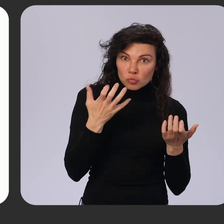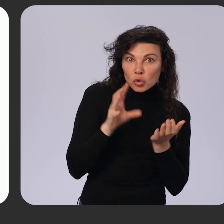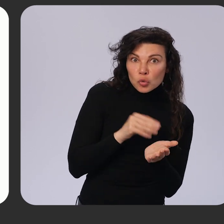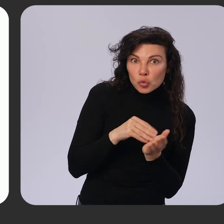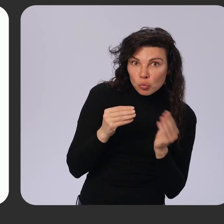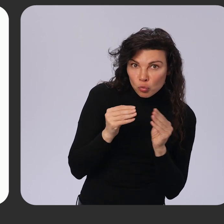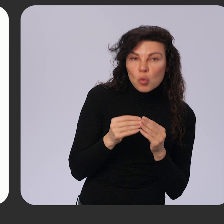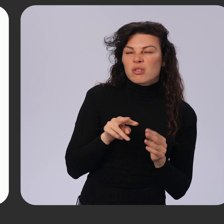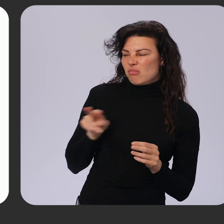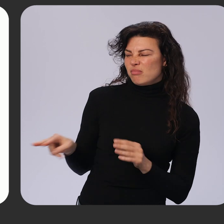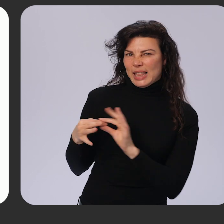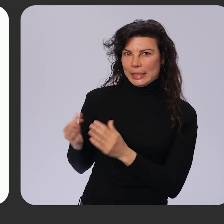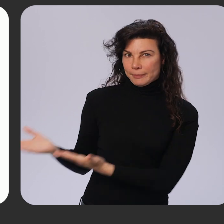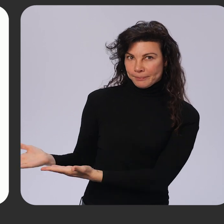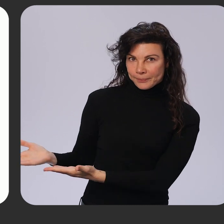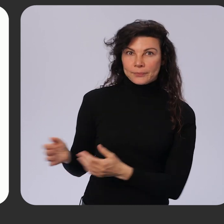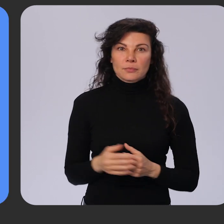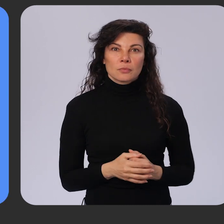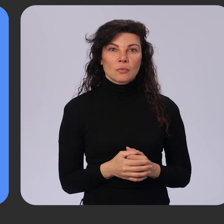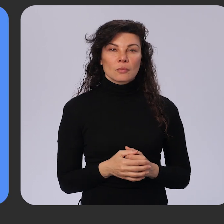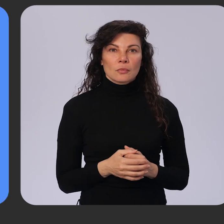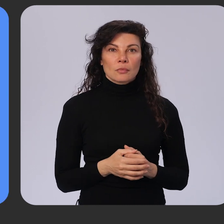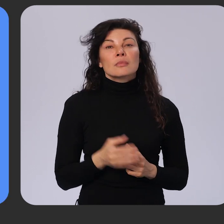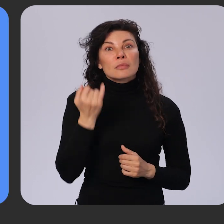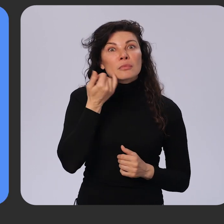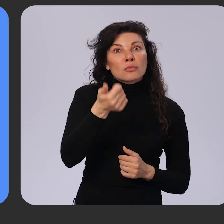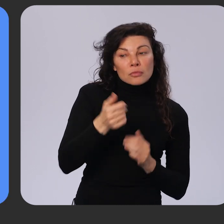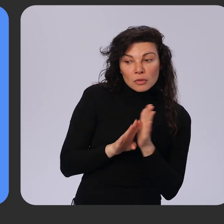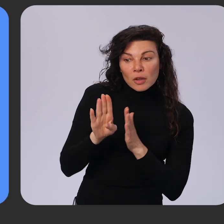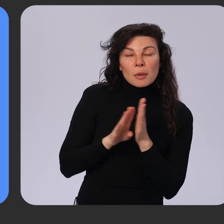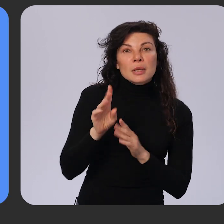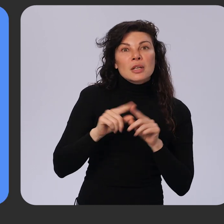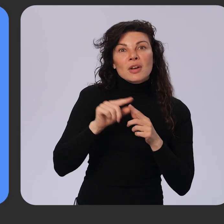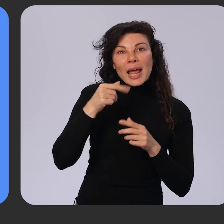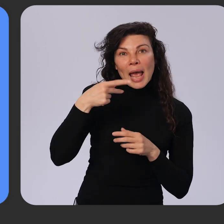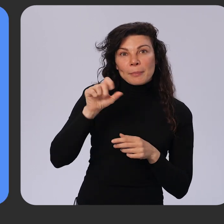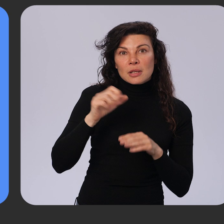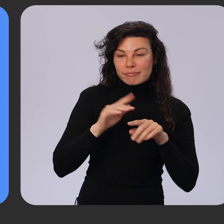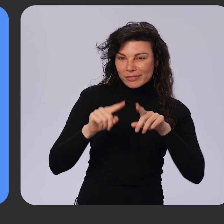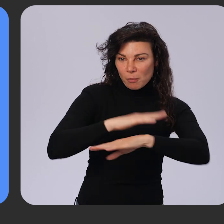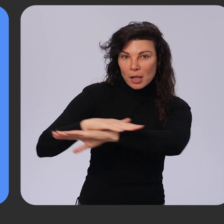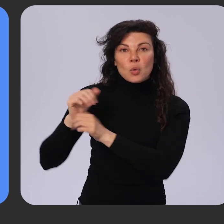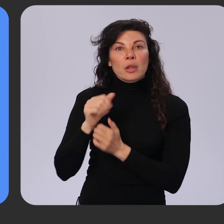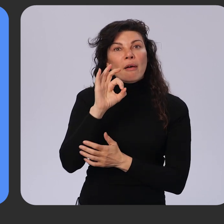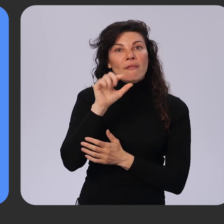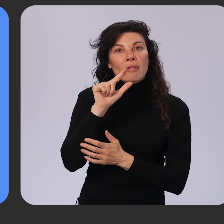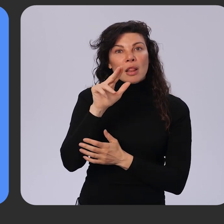the link shown here. If you are developing applications on multiple platforms with Flutter, take a look at the Pay